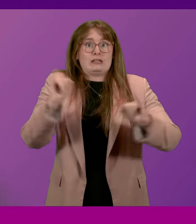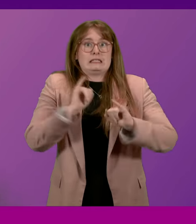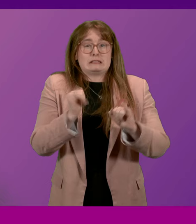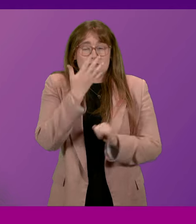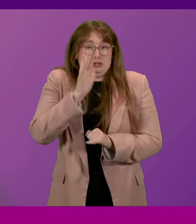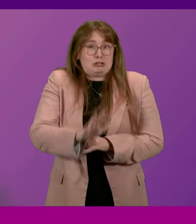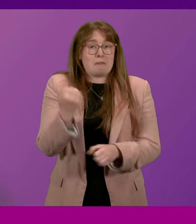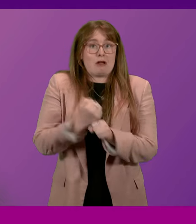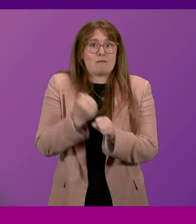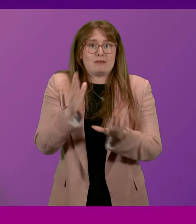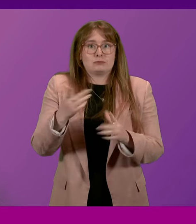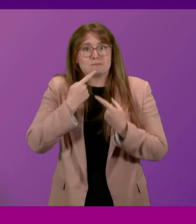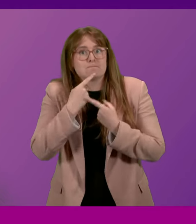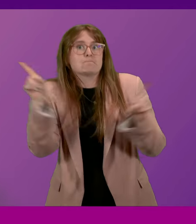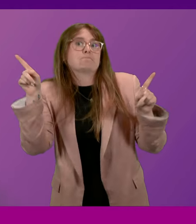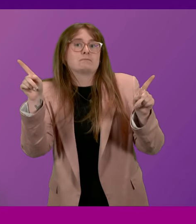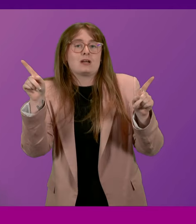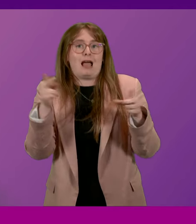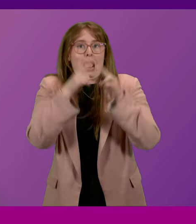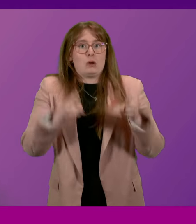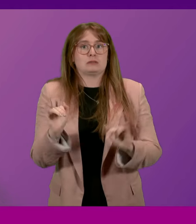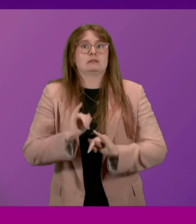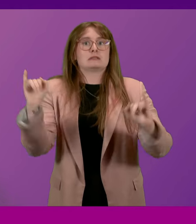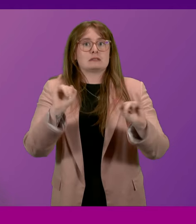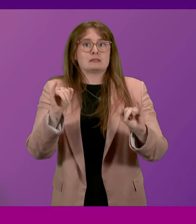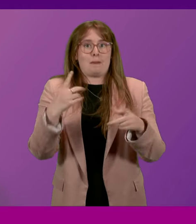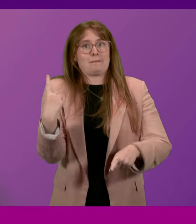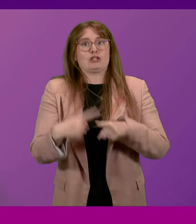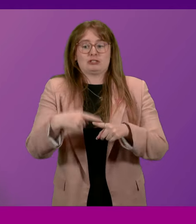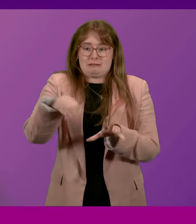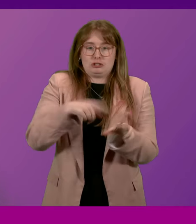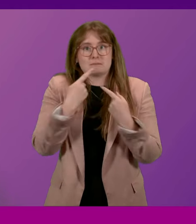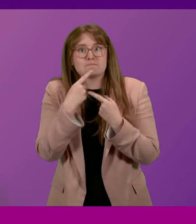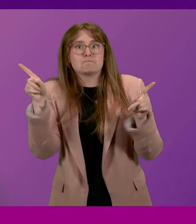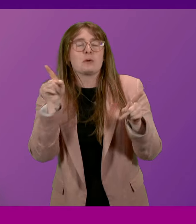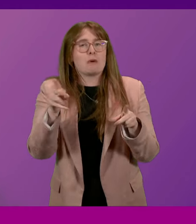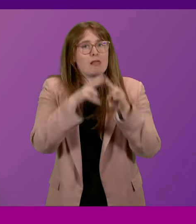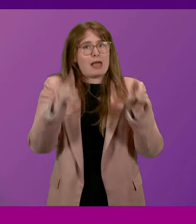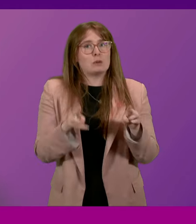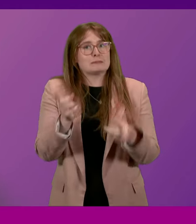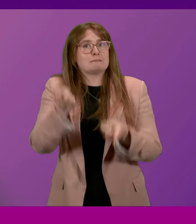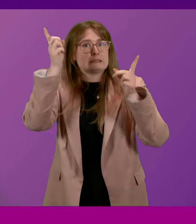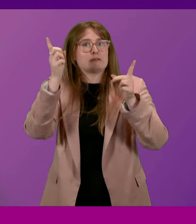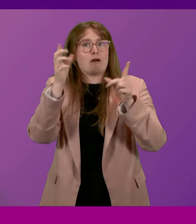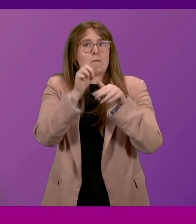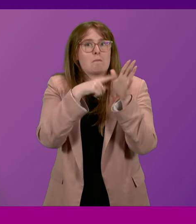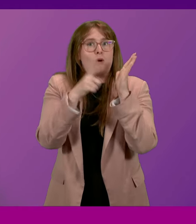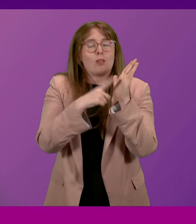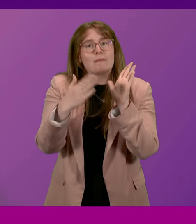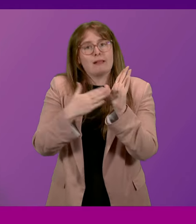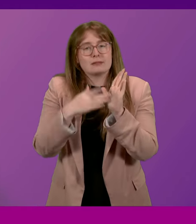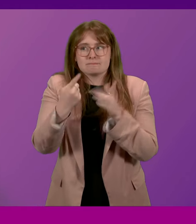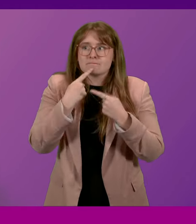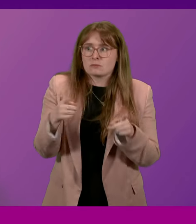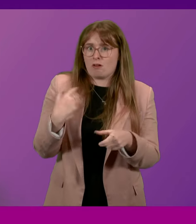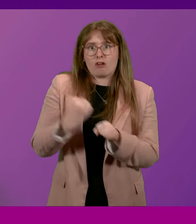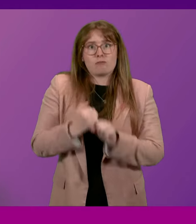the government into declaring a housing emergency earlier this year. But despite that, the Housing Minister, Paul MacLennan, insists this government